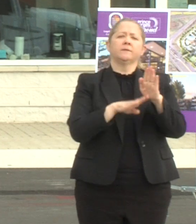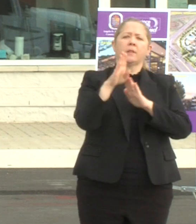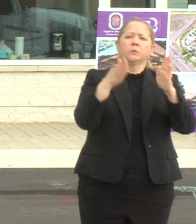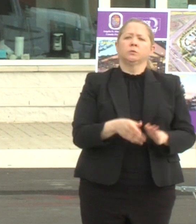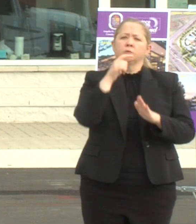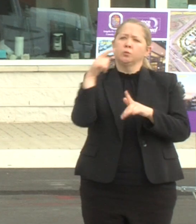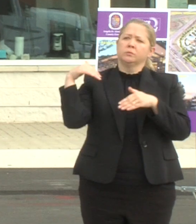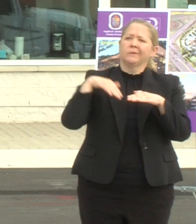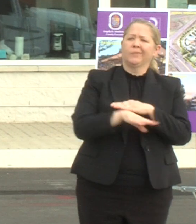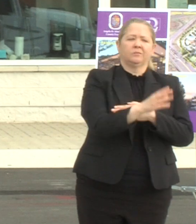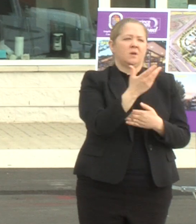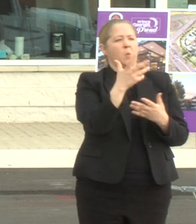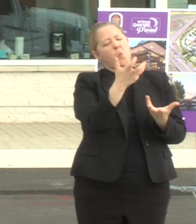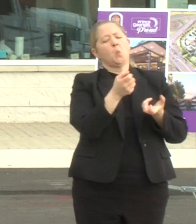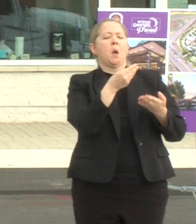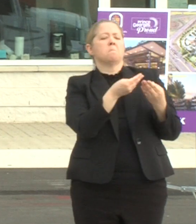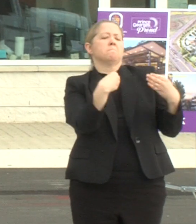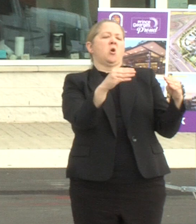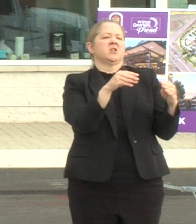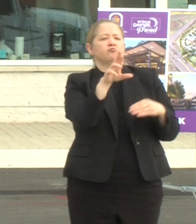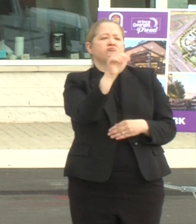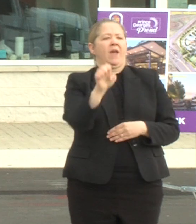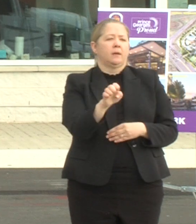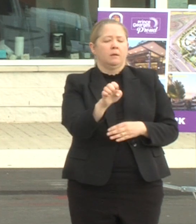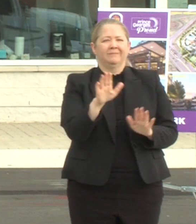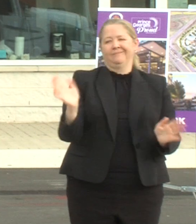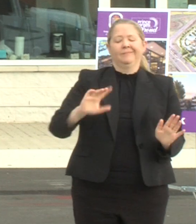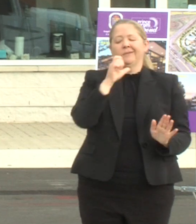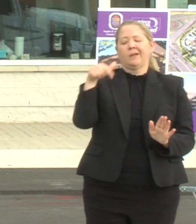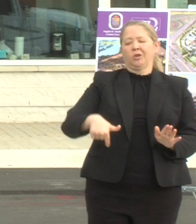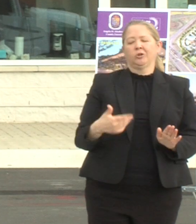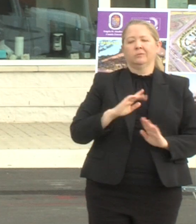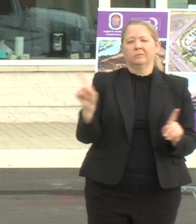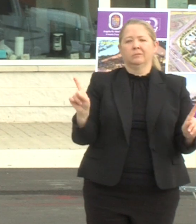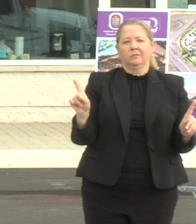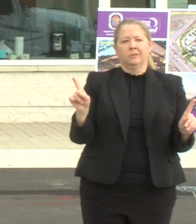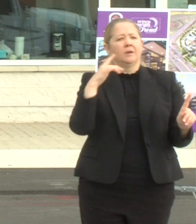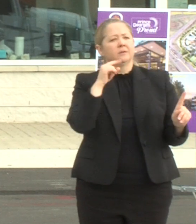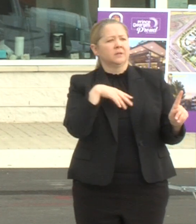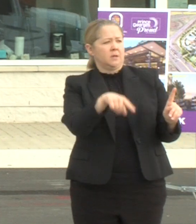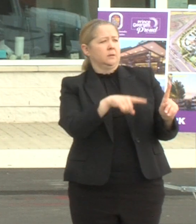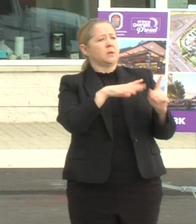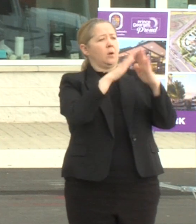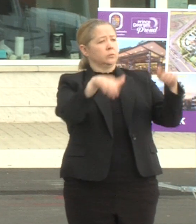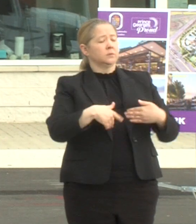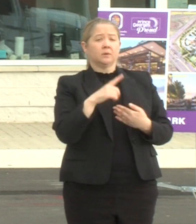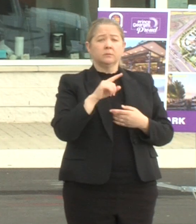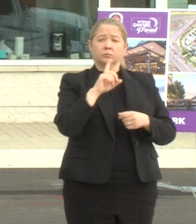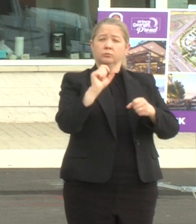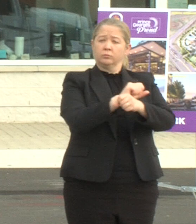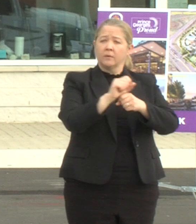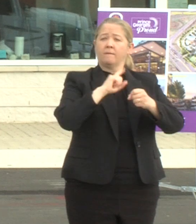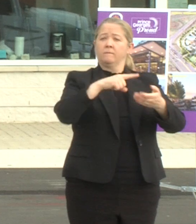to just demarcate i said not here now the project is truly an affordable housing project under the hud